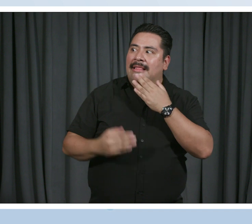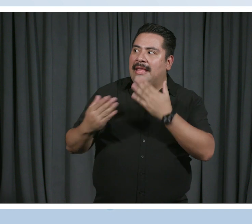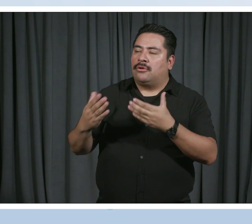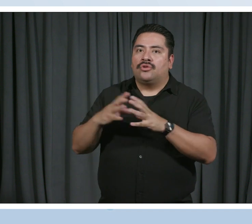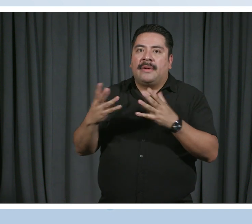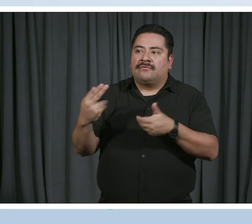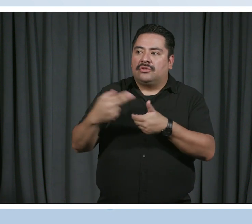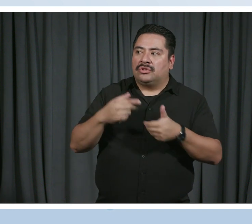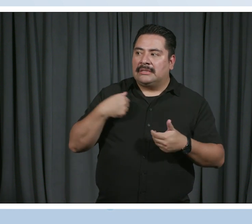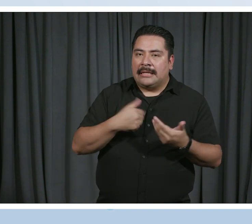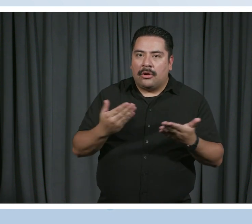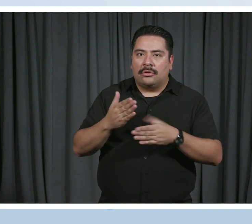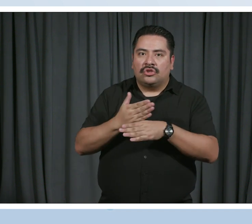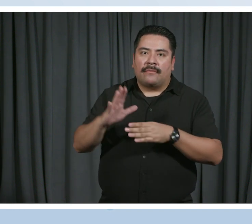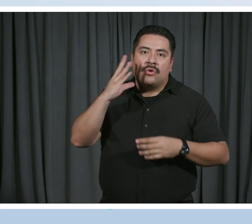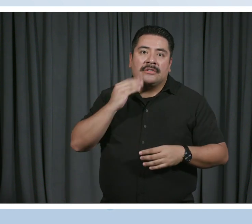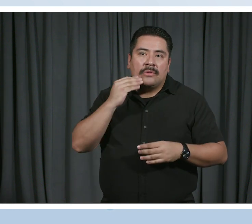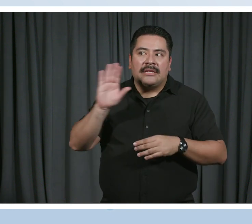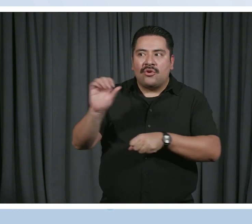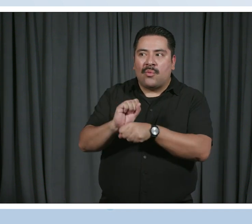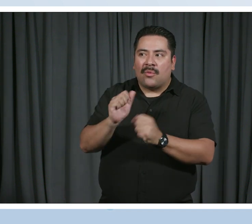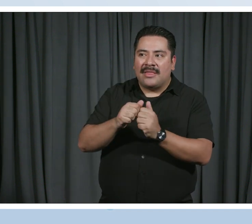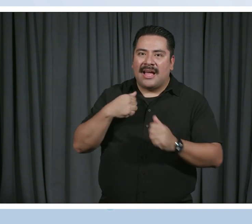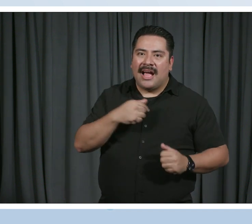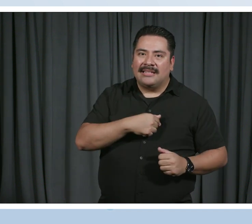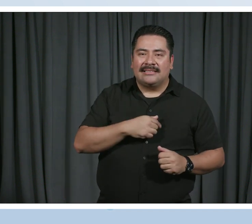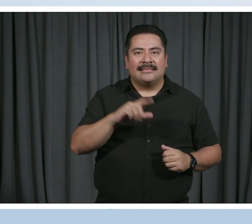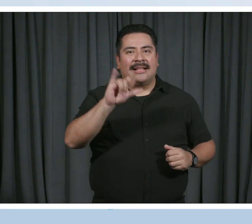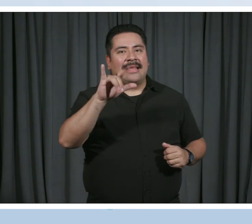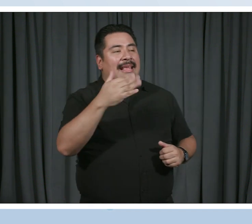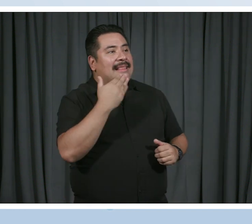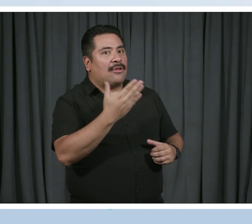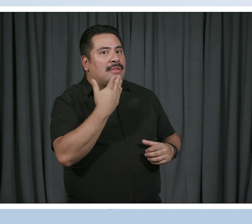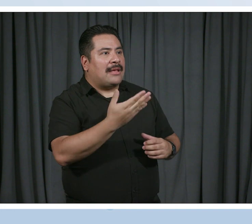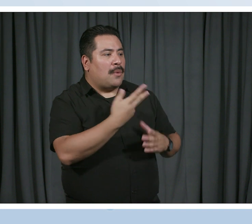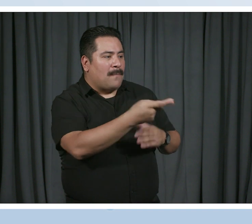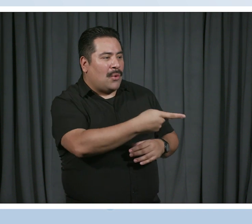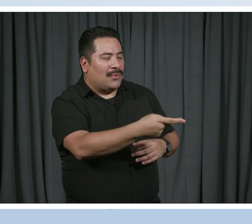here and sharing your experiences and your work with us. Thank you. Thank you both.